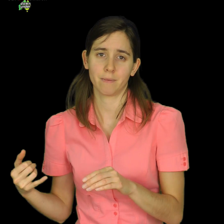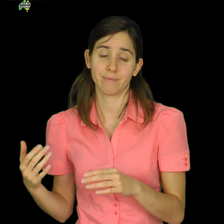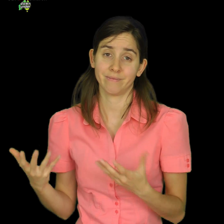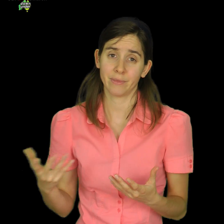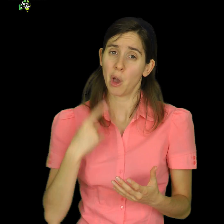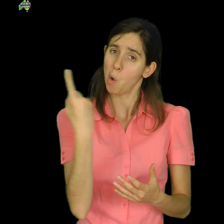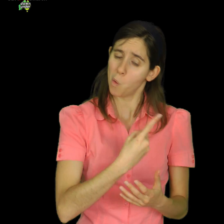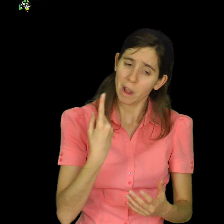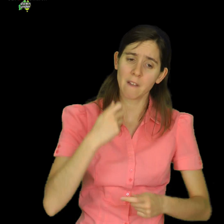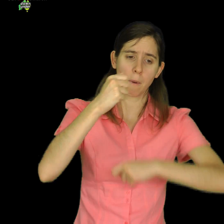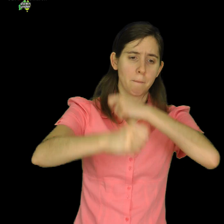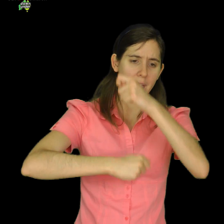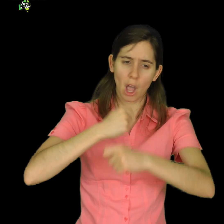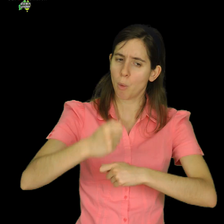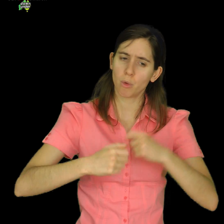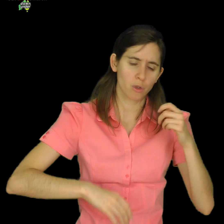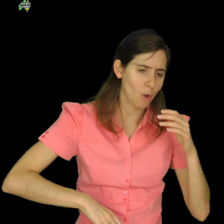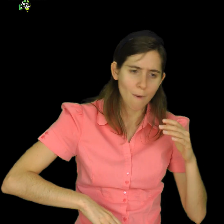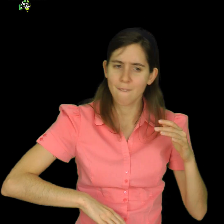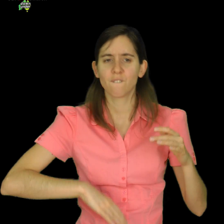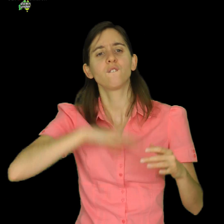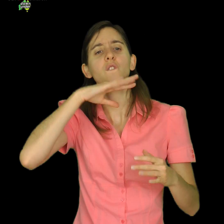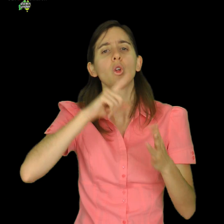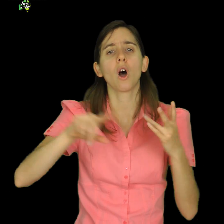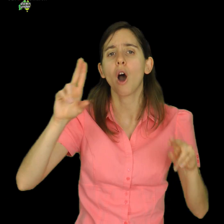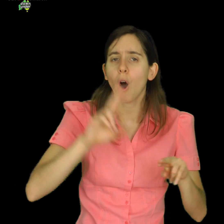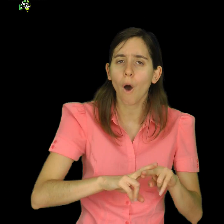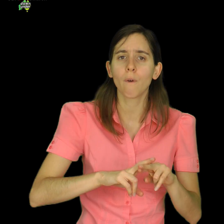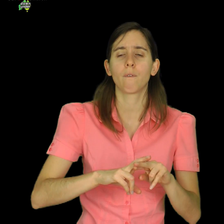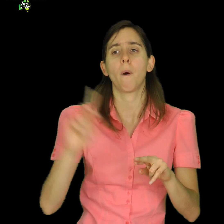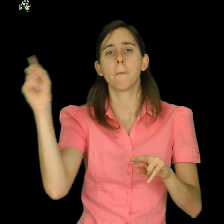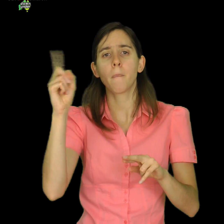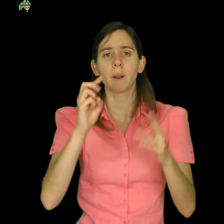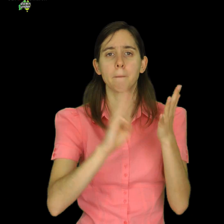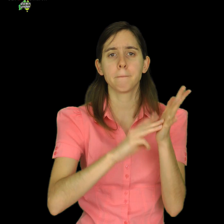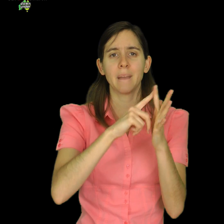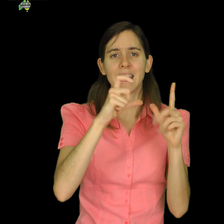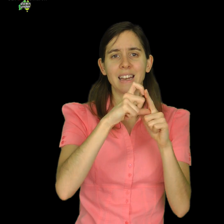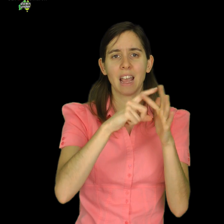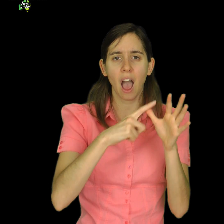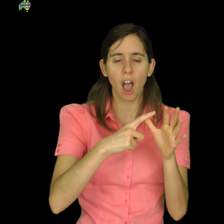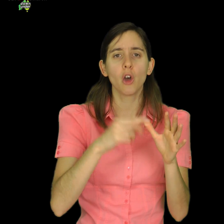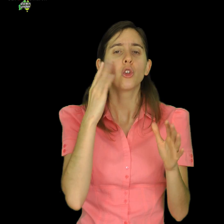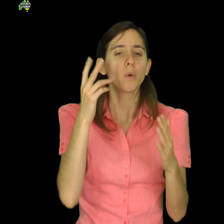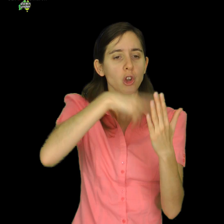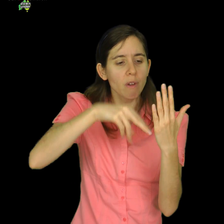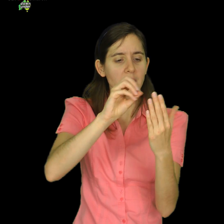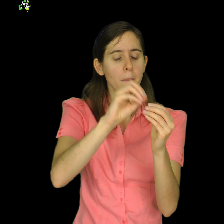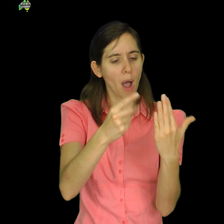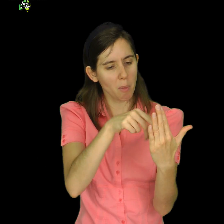satisfied and overstimulated with modern media that the Bible seems uninteresting. Media has